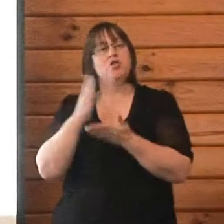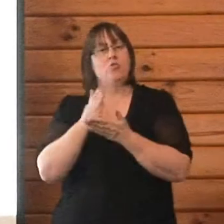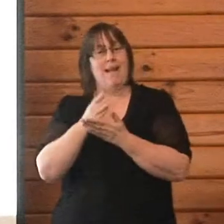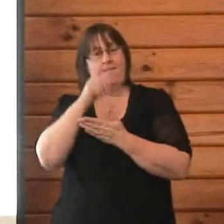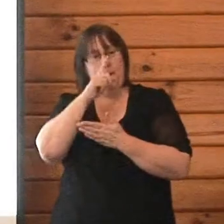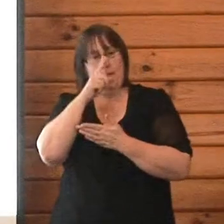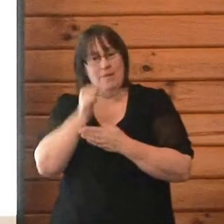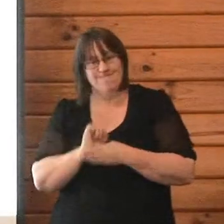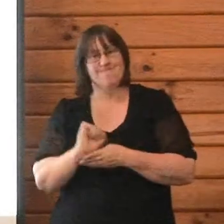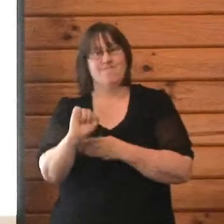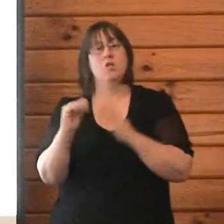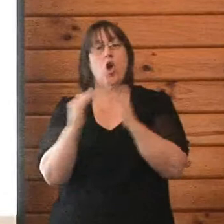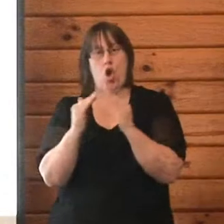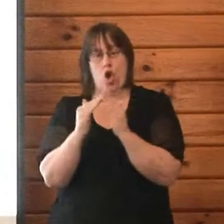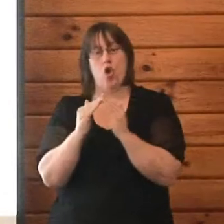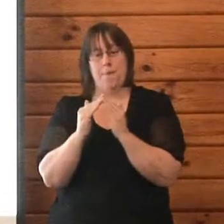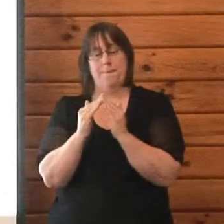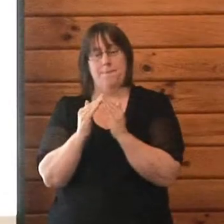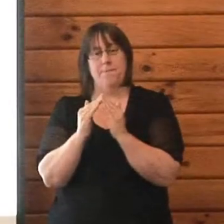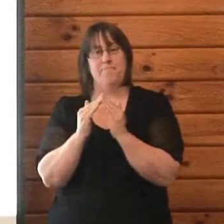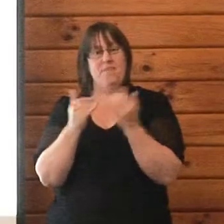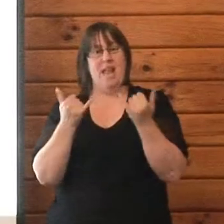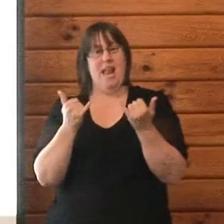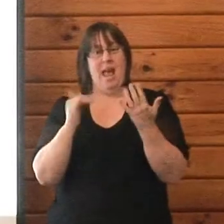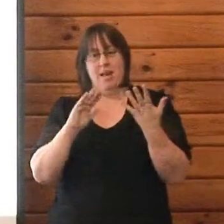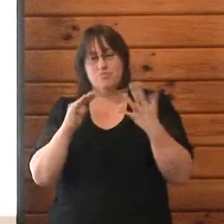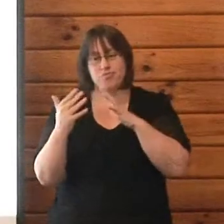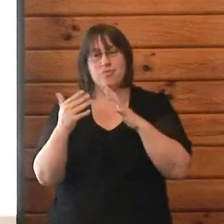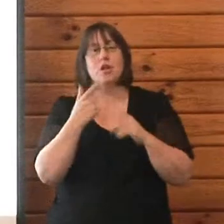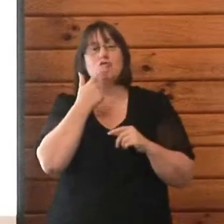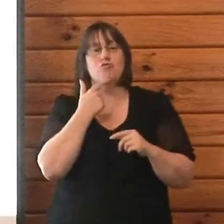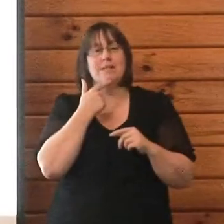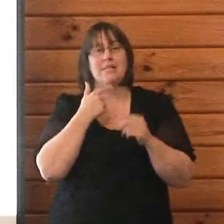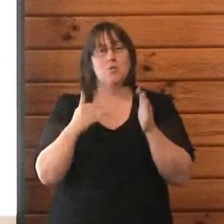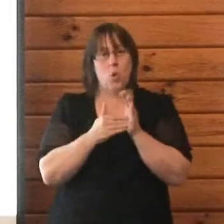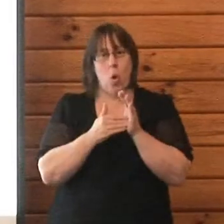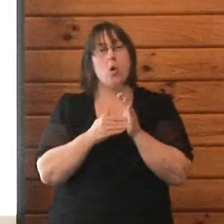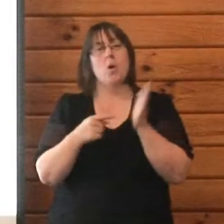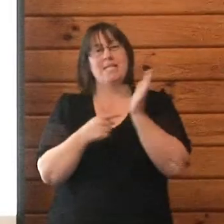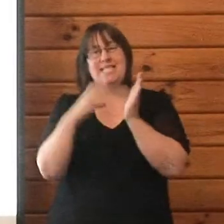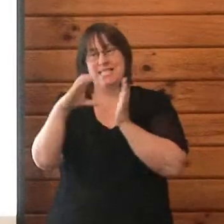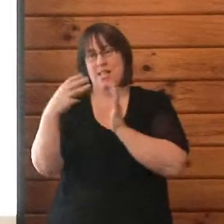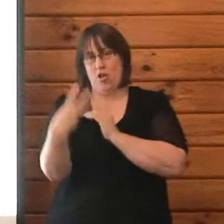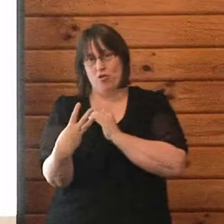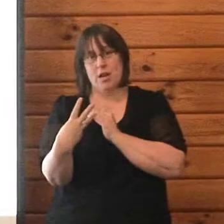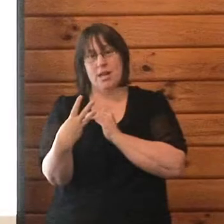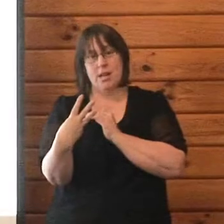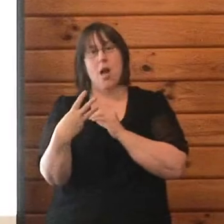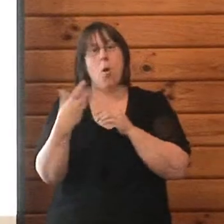the time of the quakes is now either red zone, TC3 or assessed at over cap at $100,000 to repair.